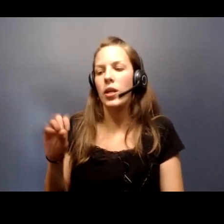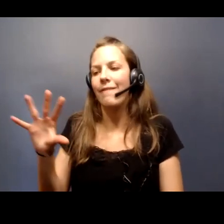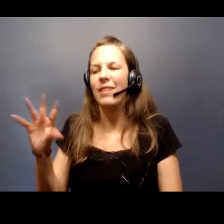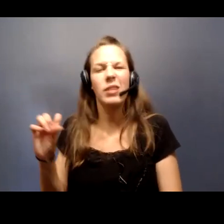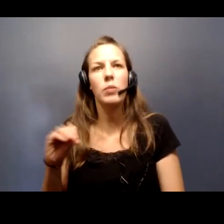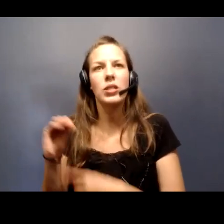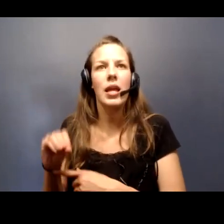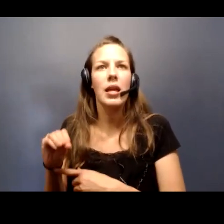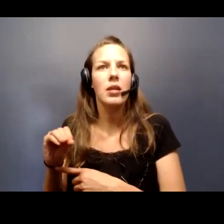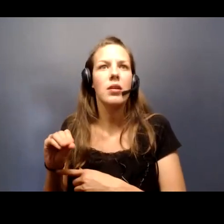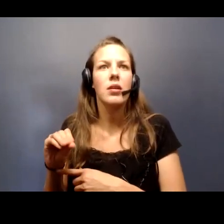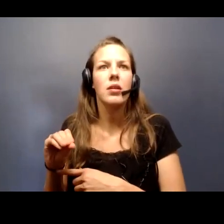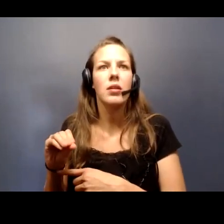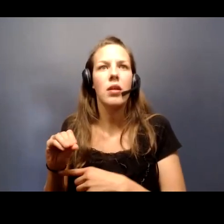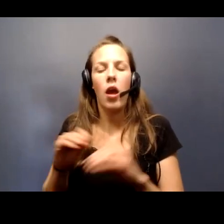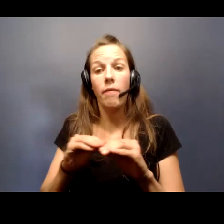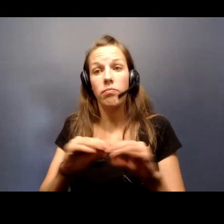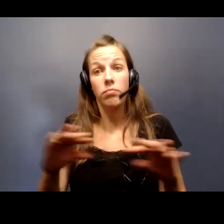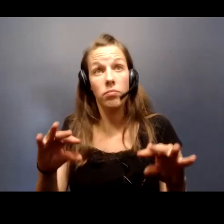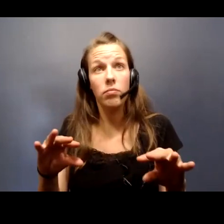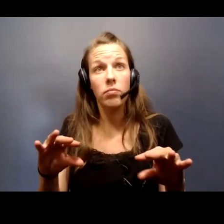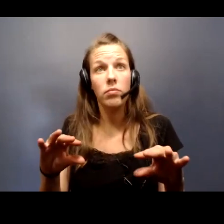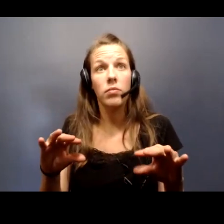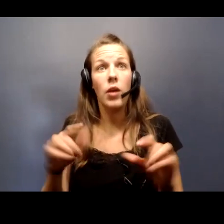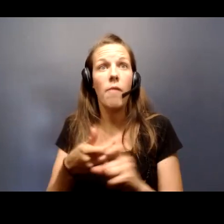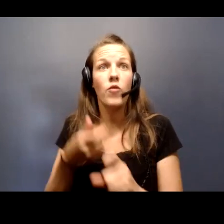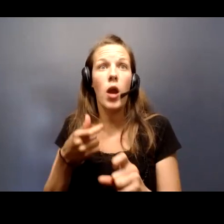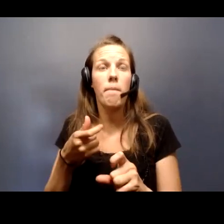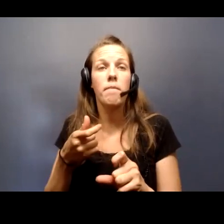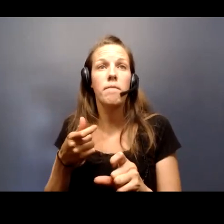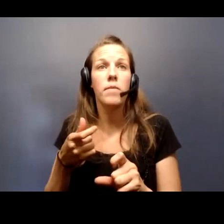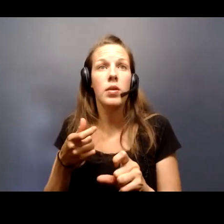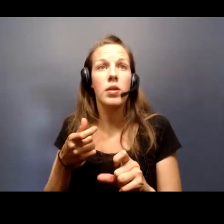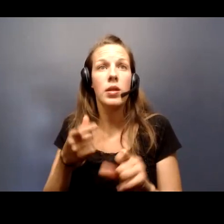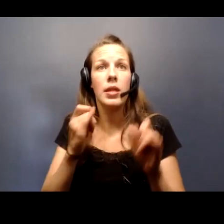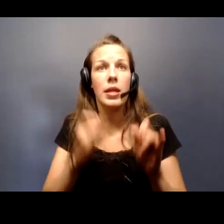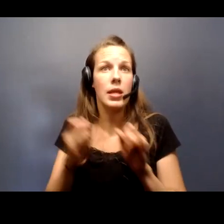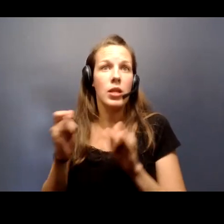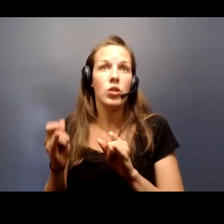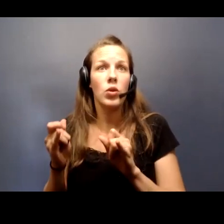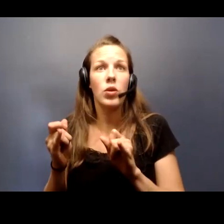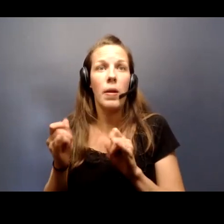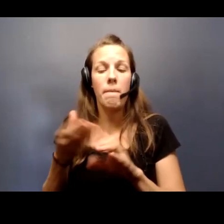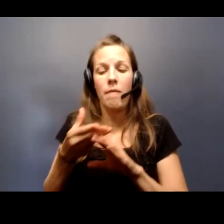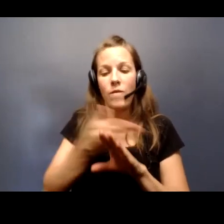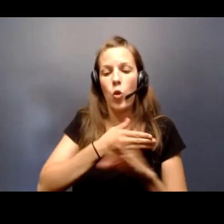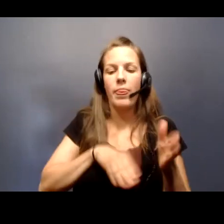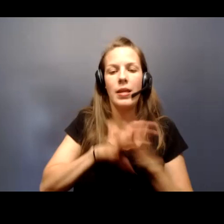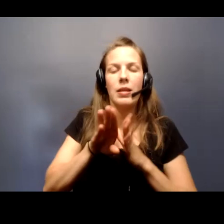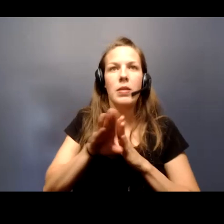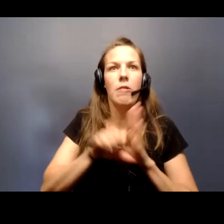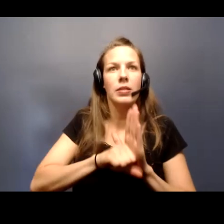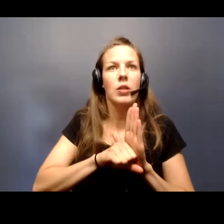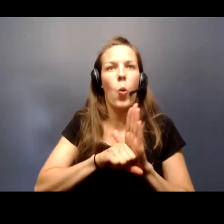of transmissions are coming from individuals before they develop symptoms